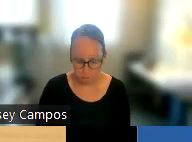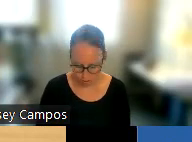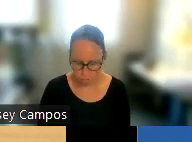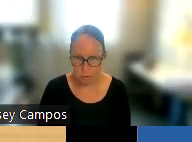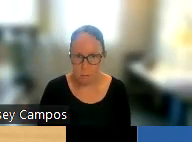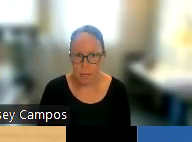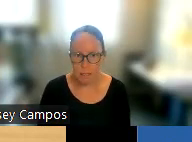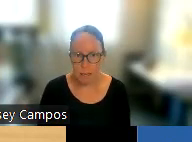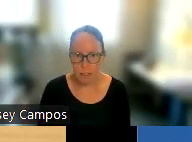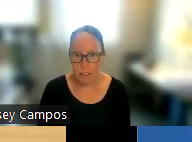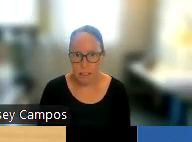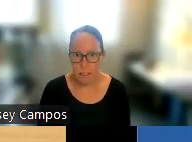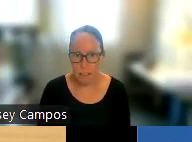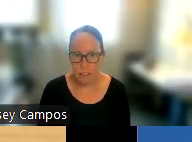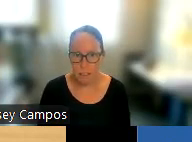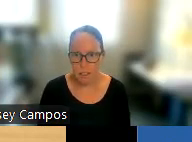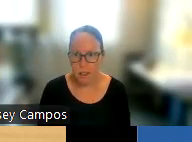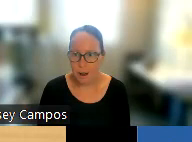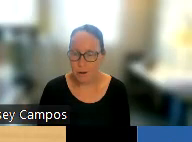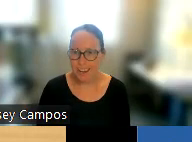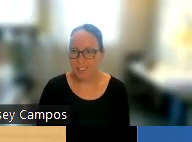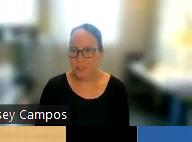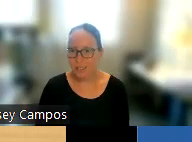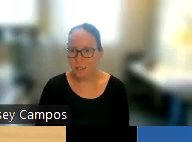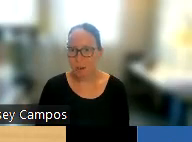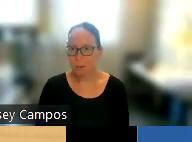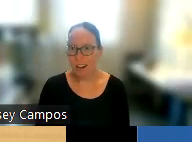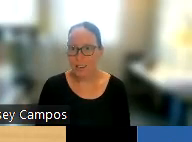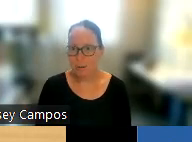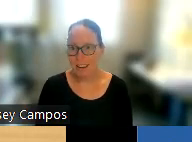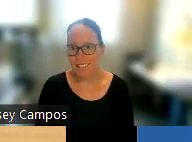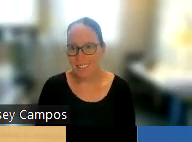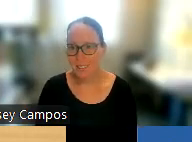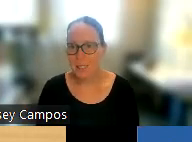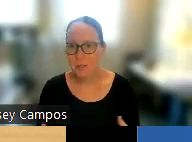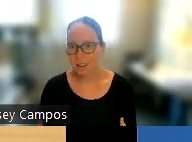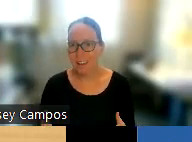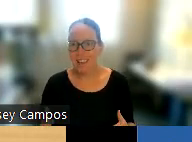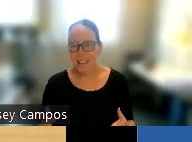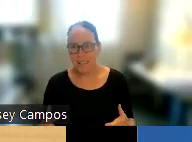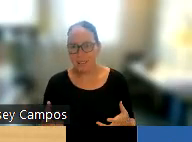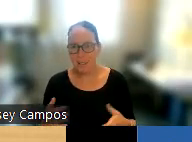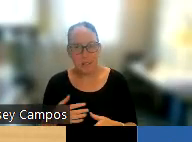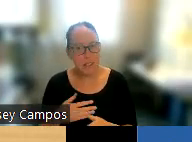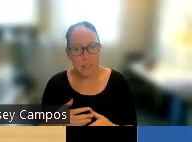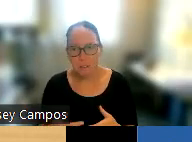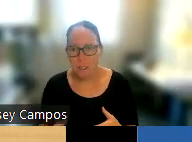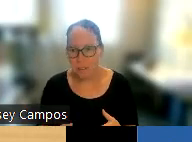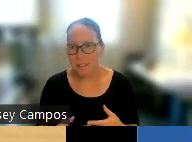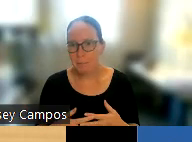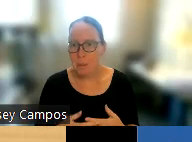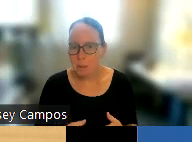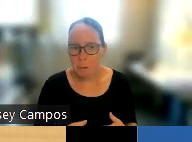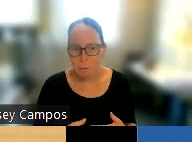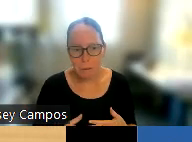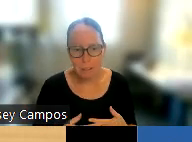Oh, and then we repeated that. Okay. And so here's the part where I show my signs to you all. So there's just a few.